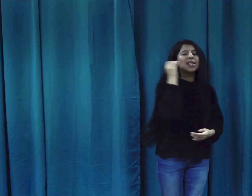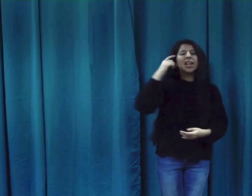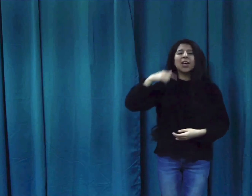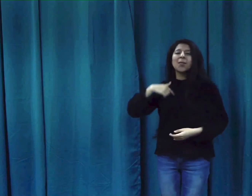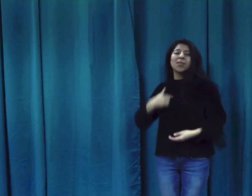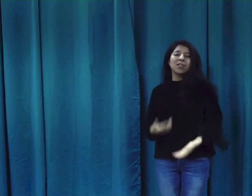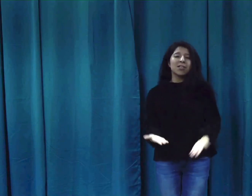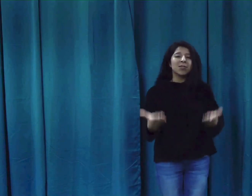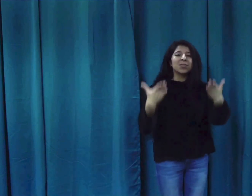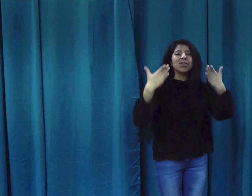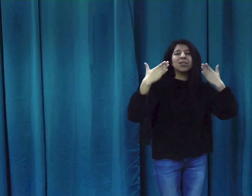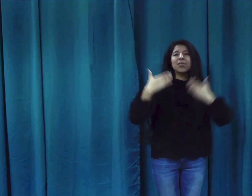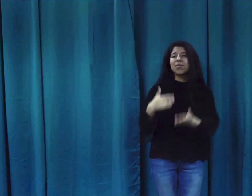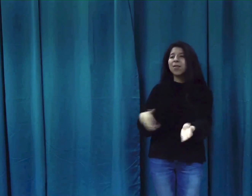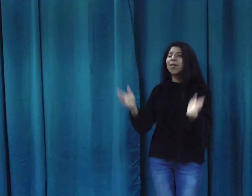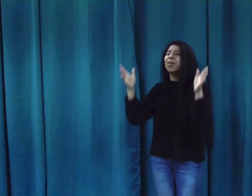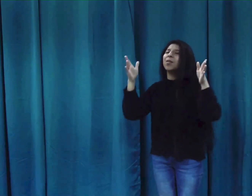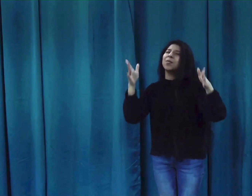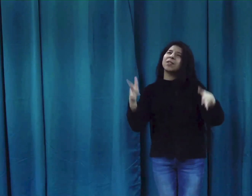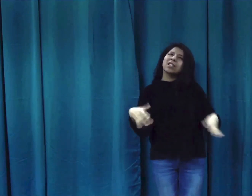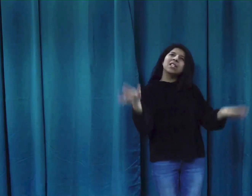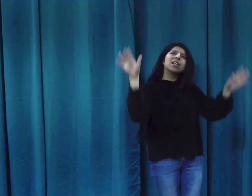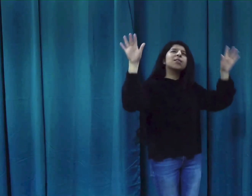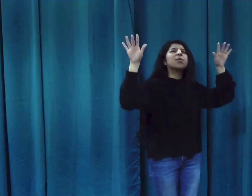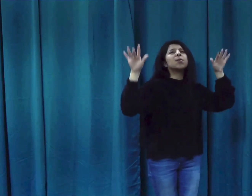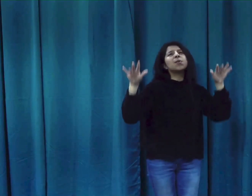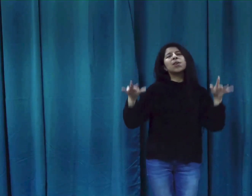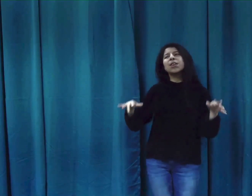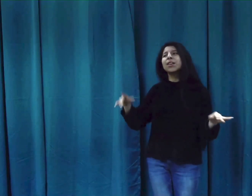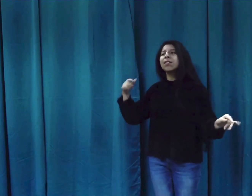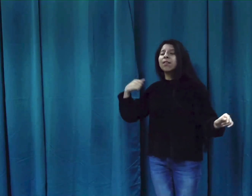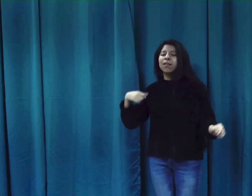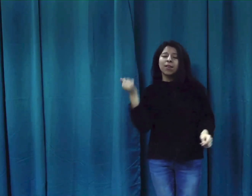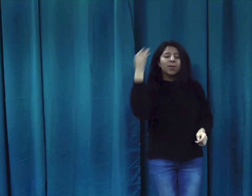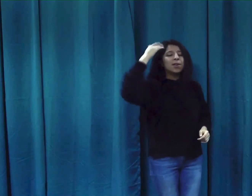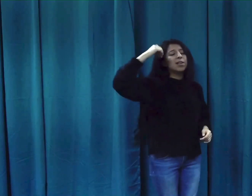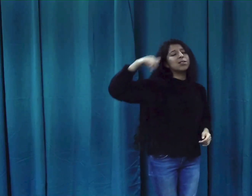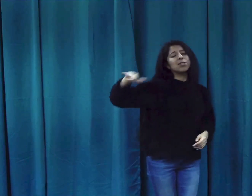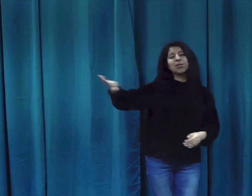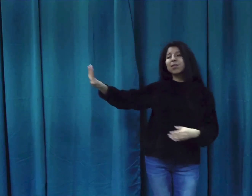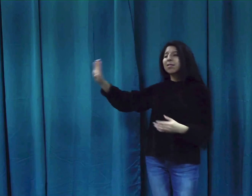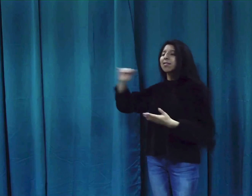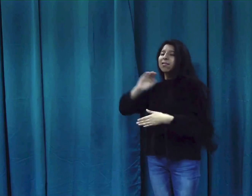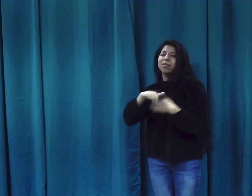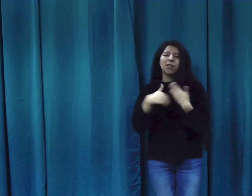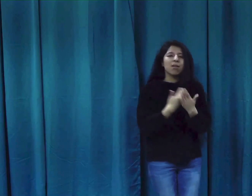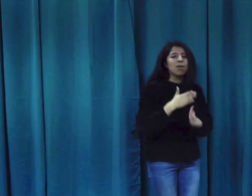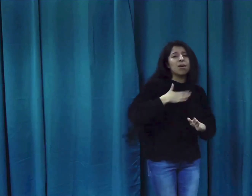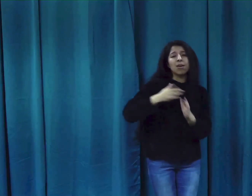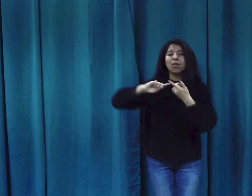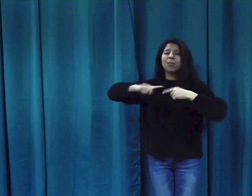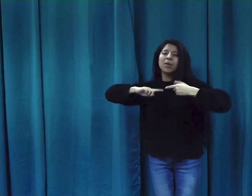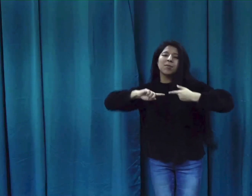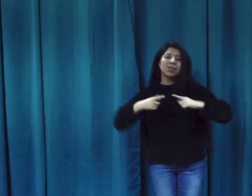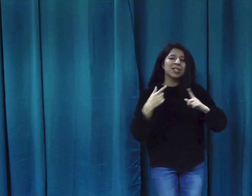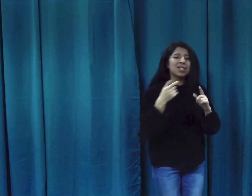I'm coming home Tell the rain wash away All the pain